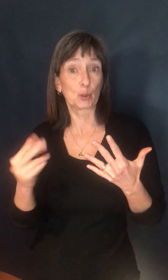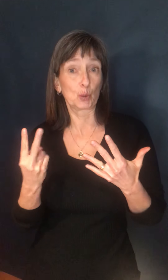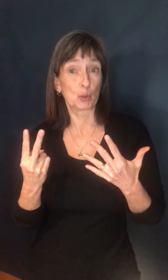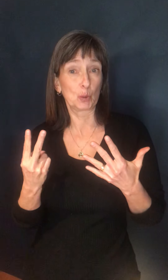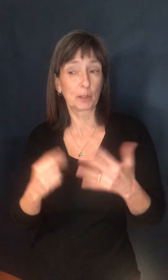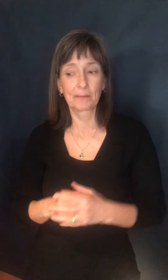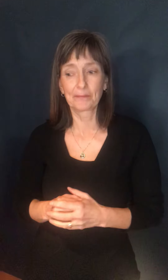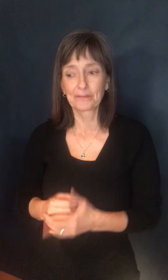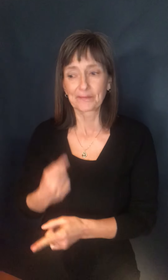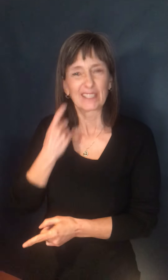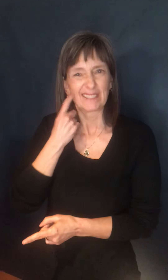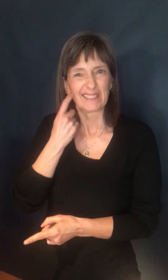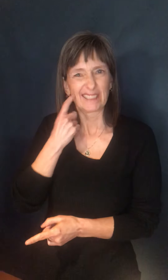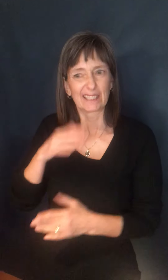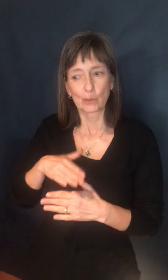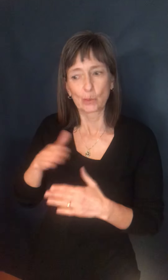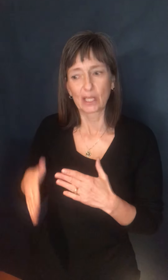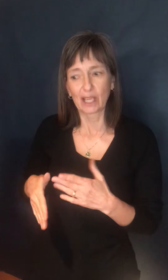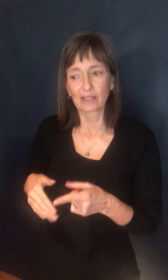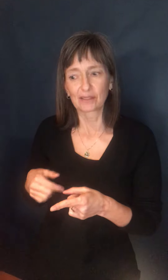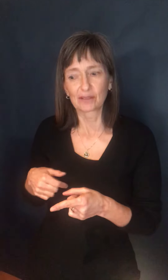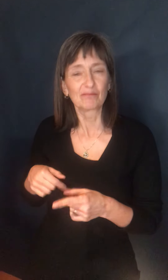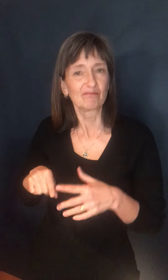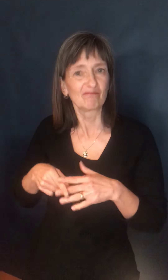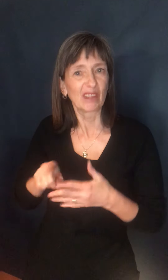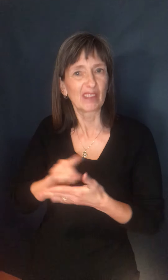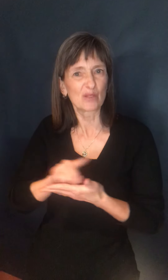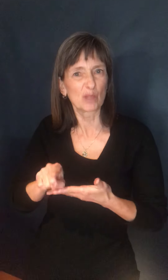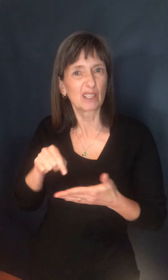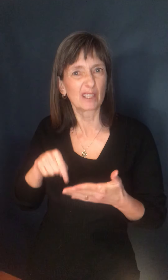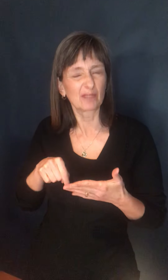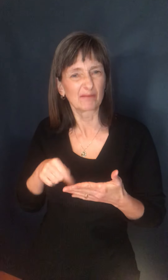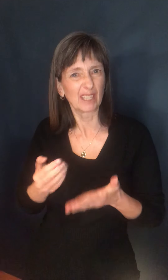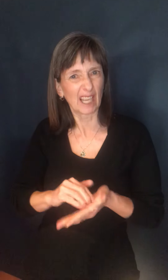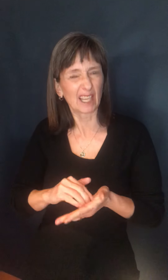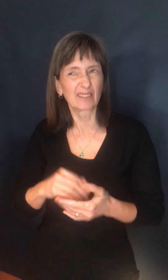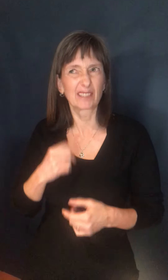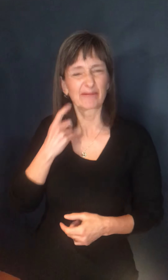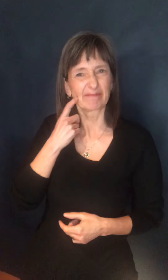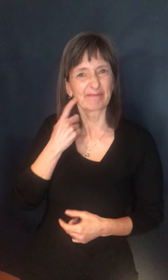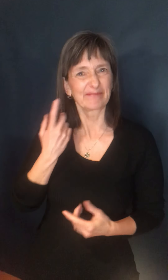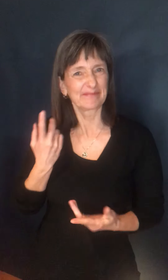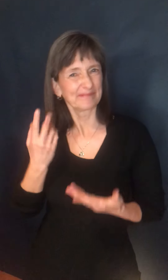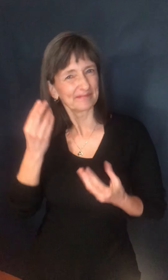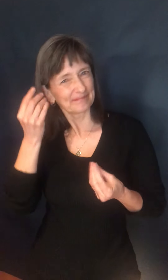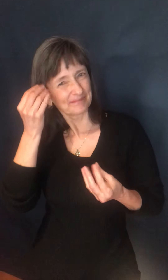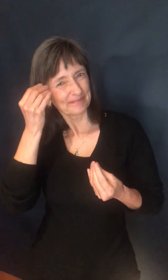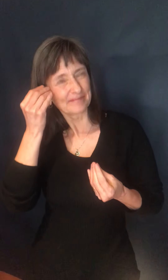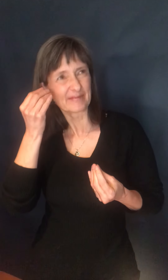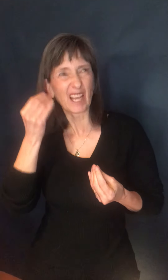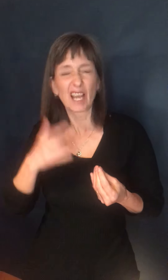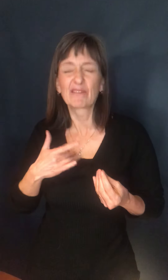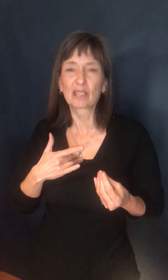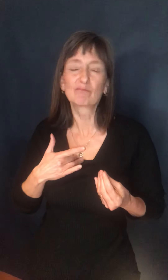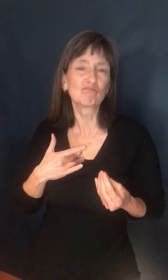this weekend and, uh, at the beginning of this week, we really, we really, uh, that sort of solidified for us at that, at that point.